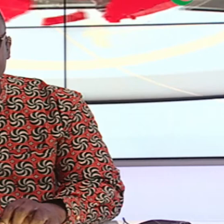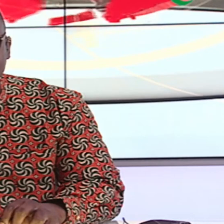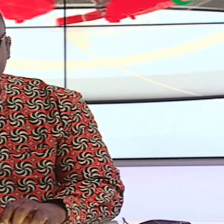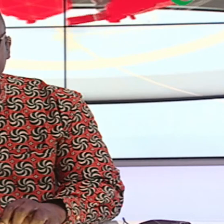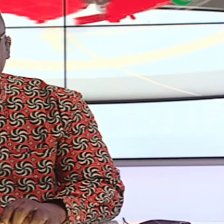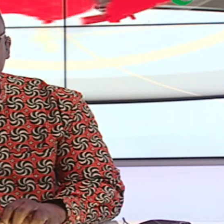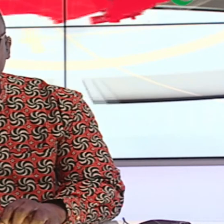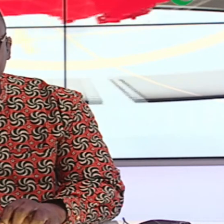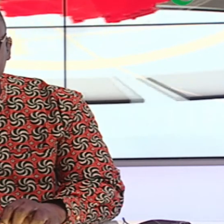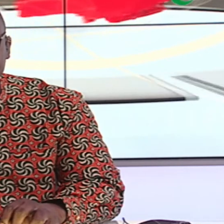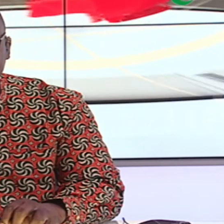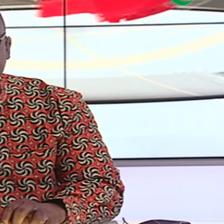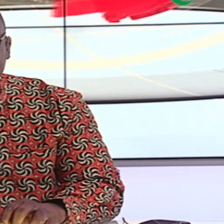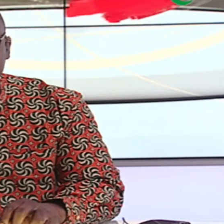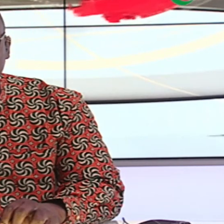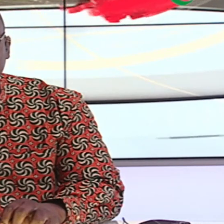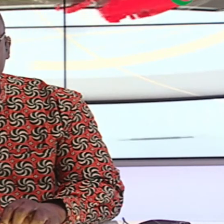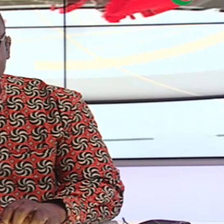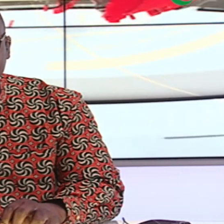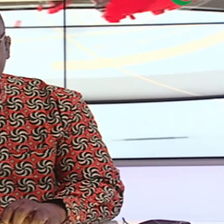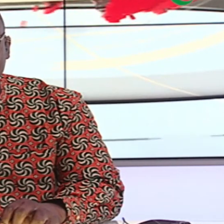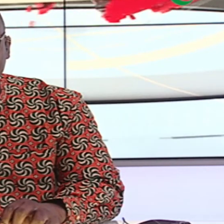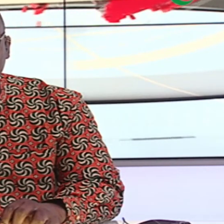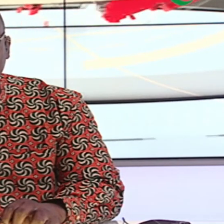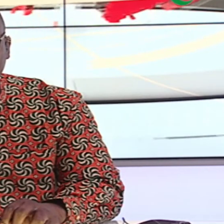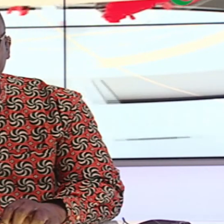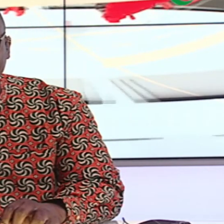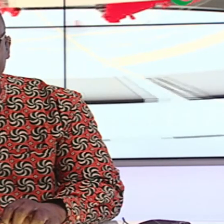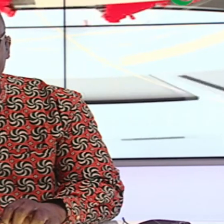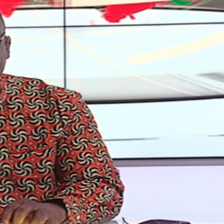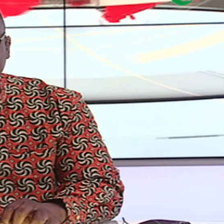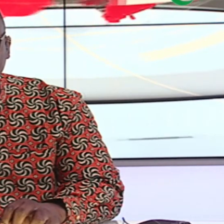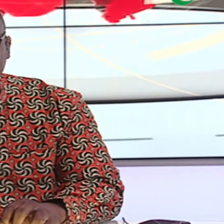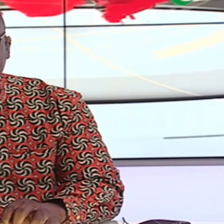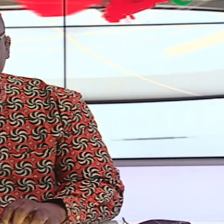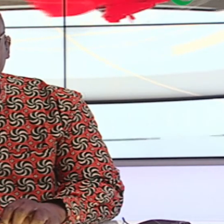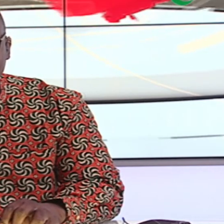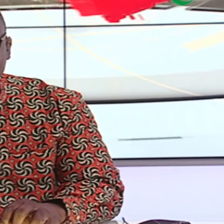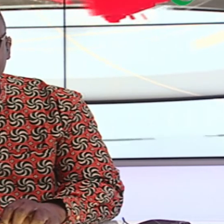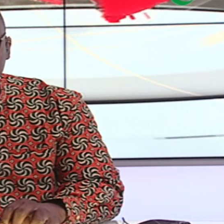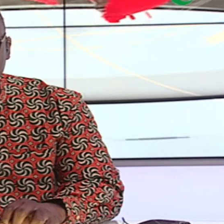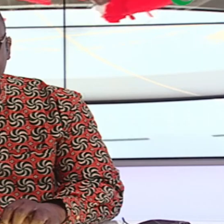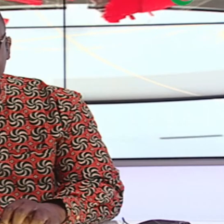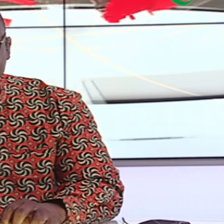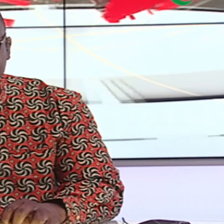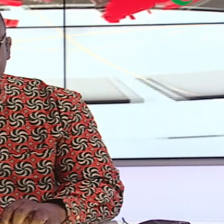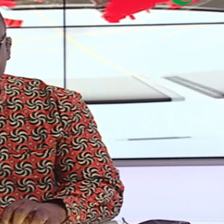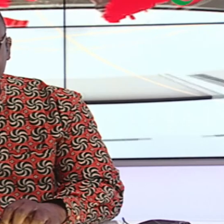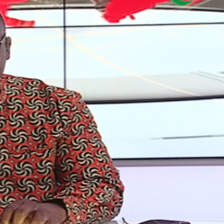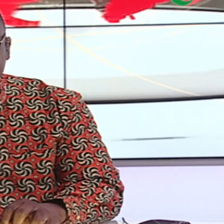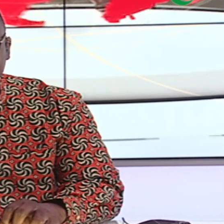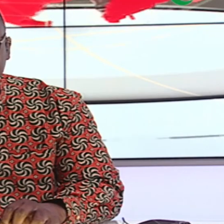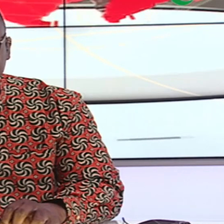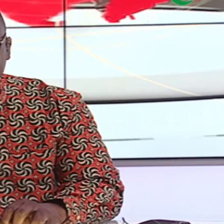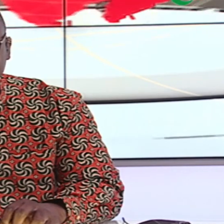29, 14 persons were arrested at the Sokakope inland border and have been quarantined.